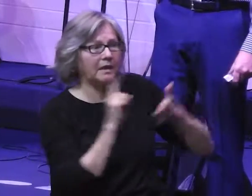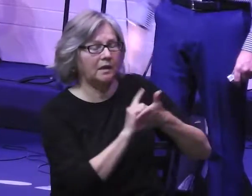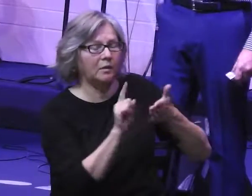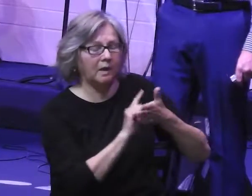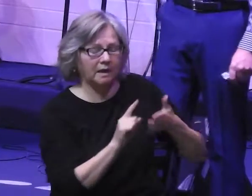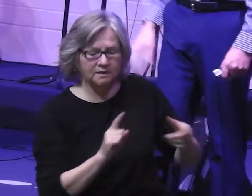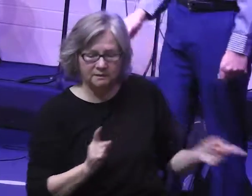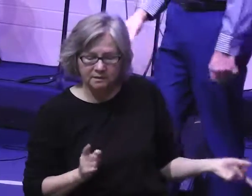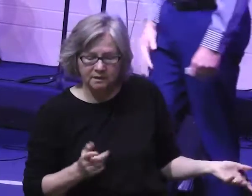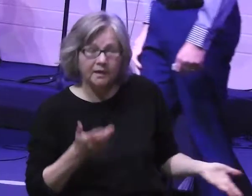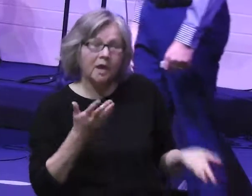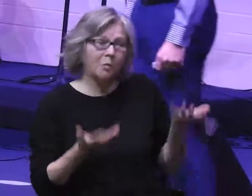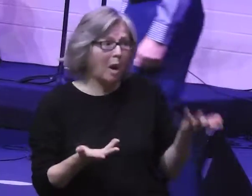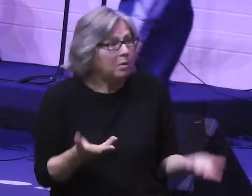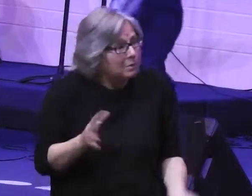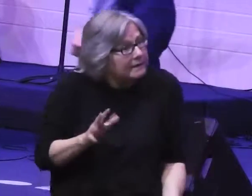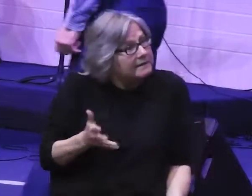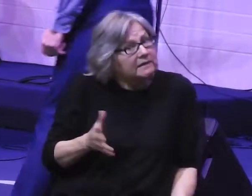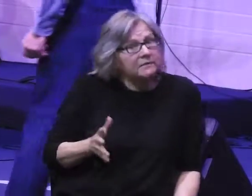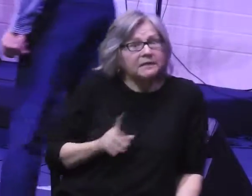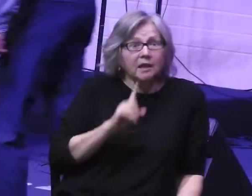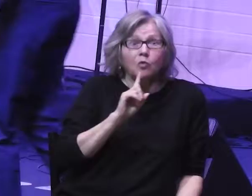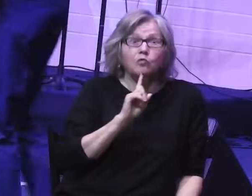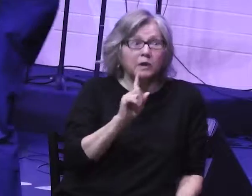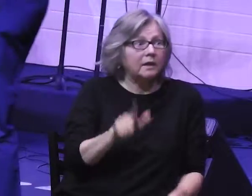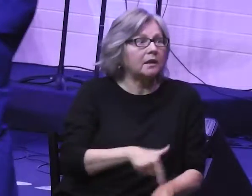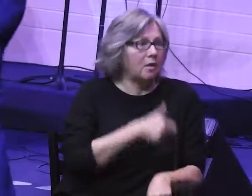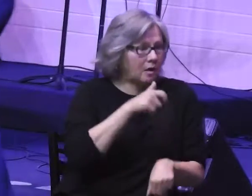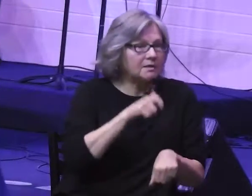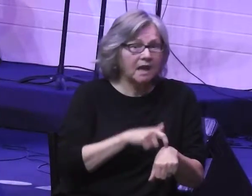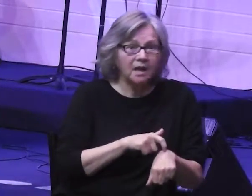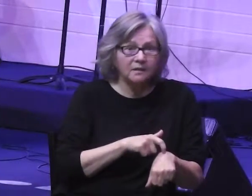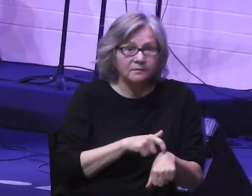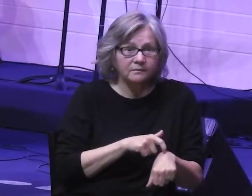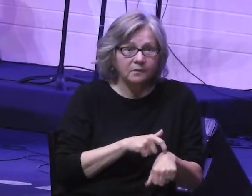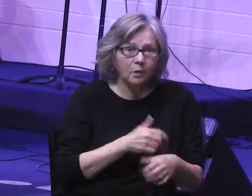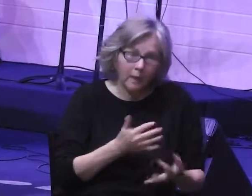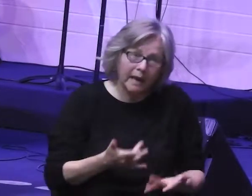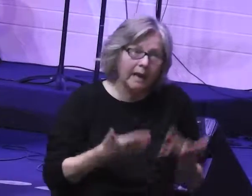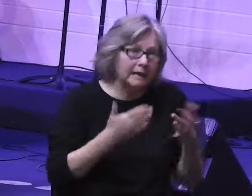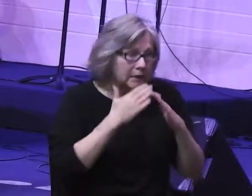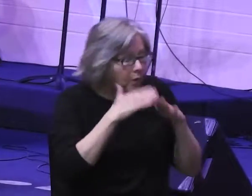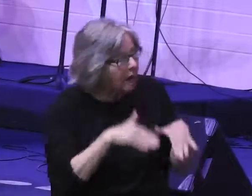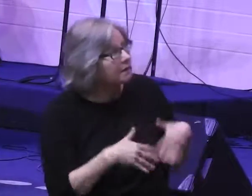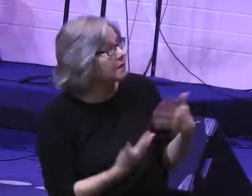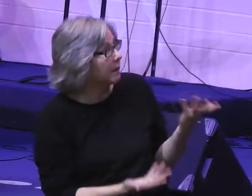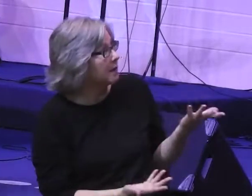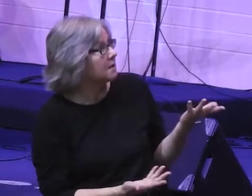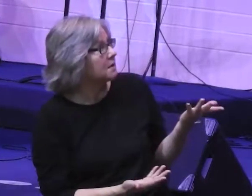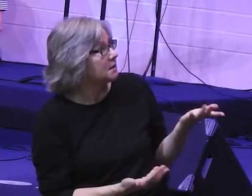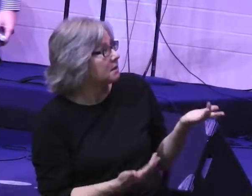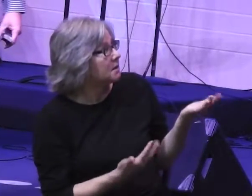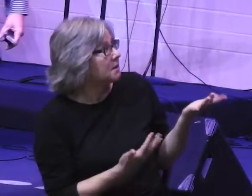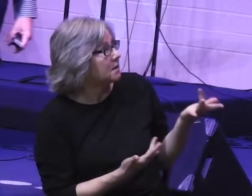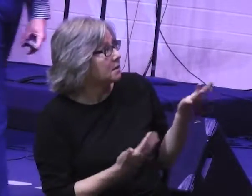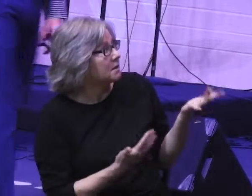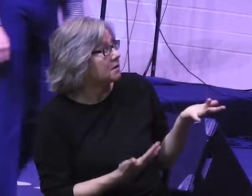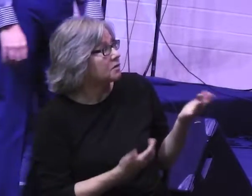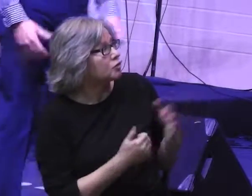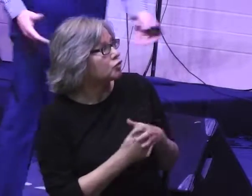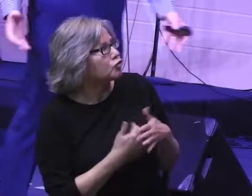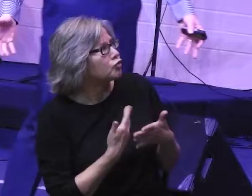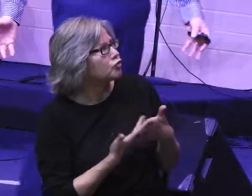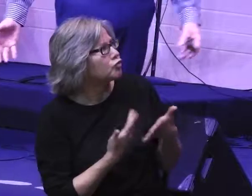weeks, then it probably did seem like a really long time of kind of waiting in silence. So, it wouldn't be